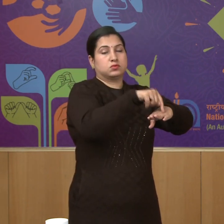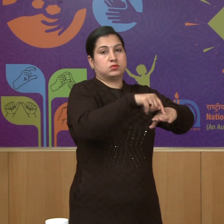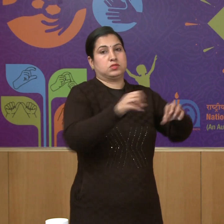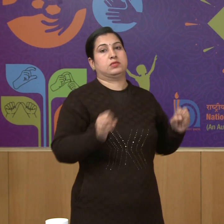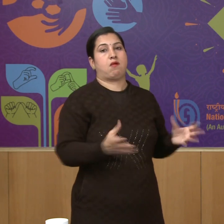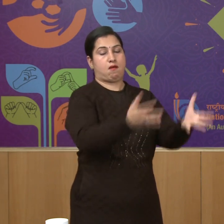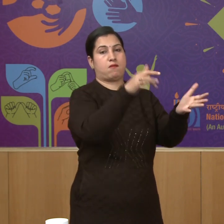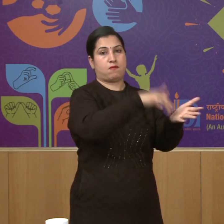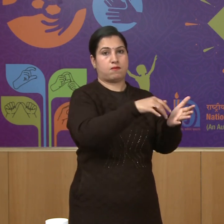and